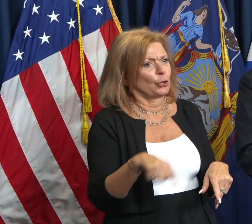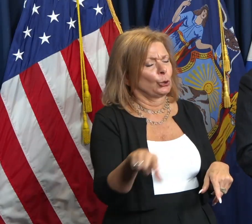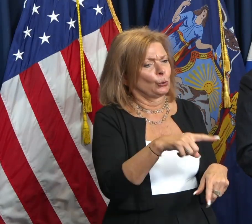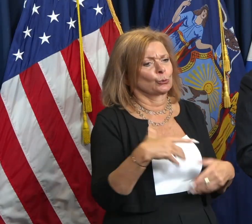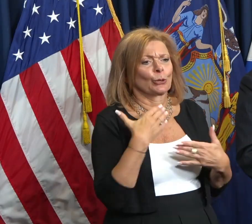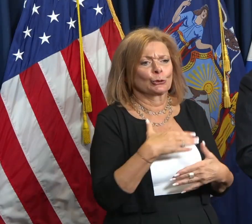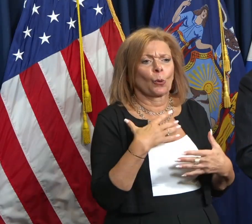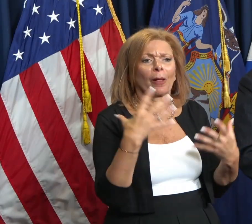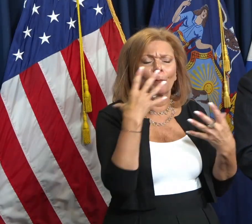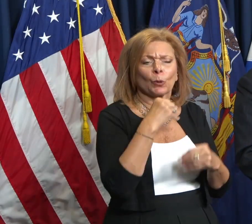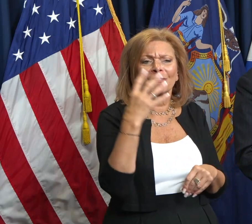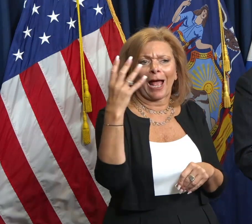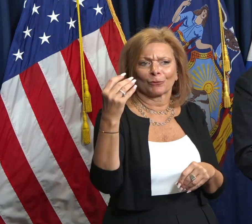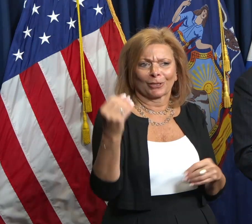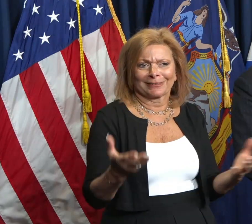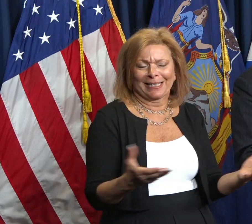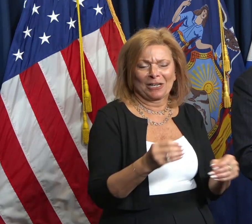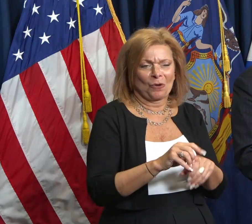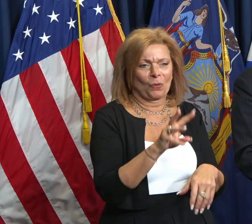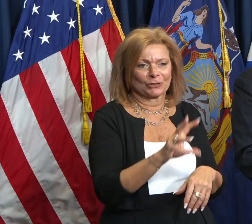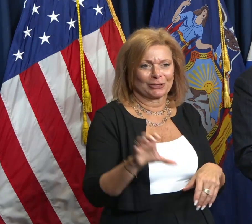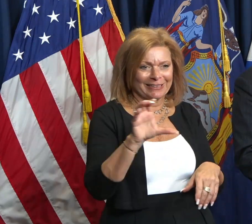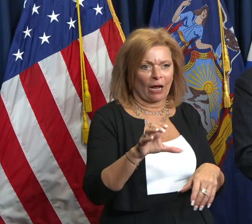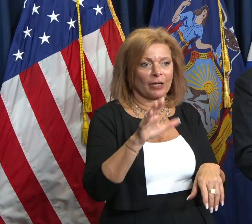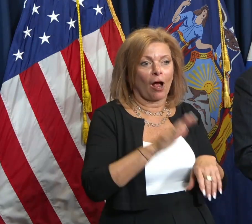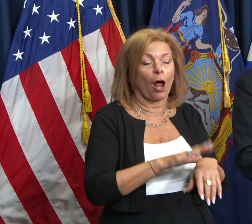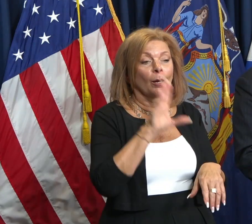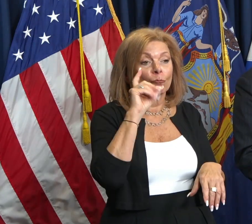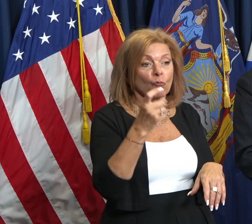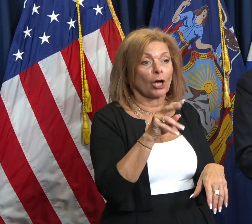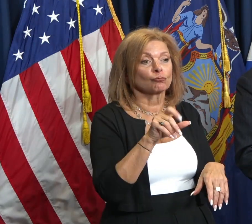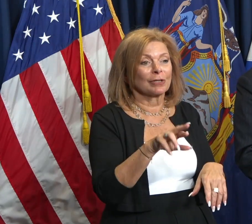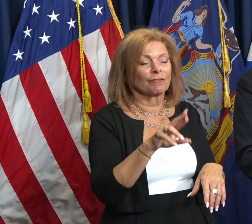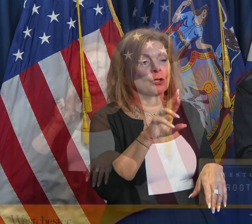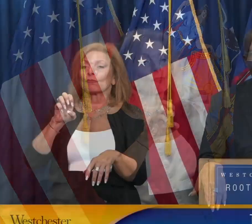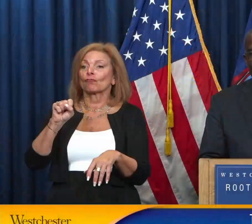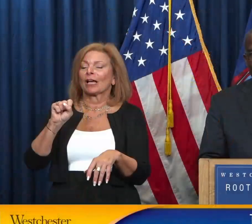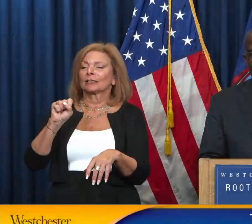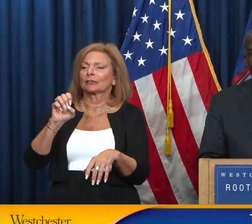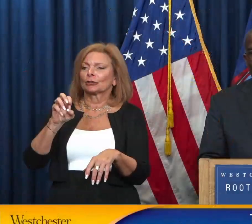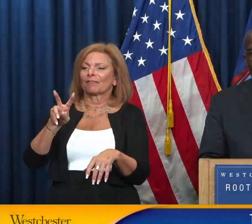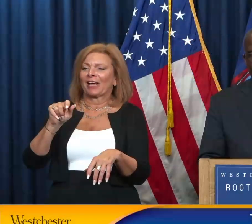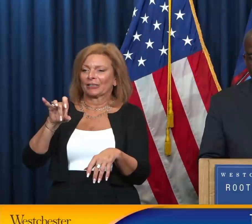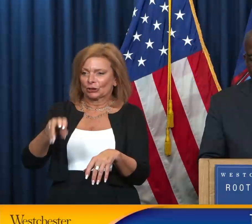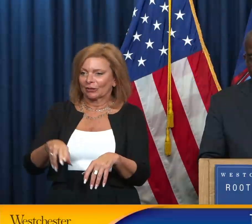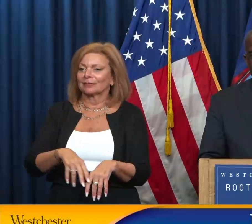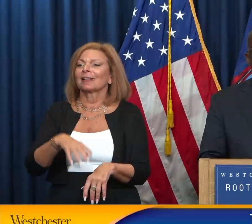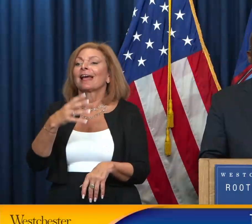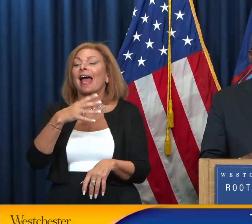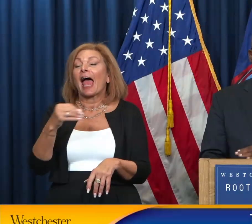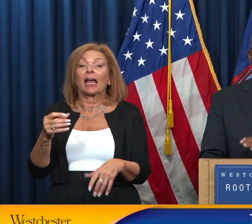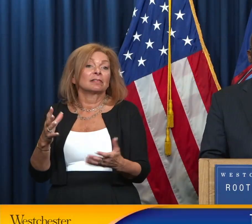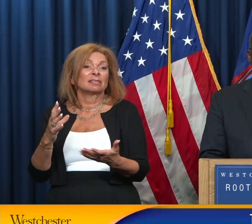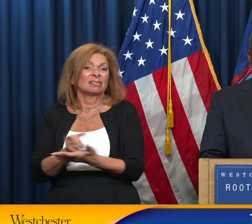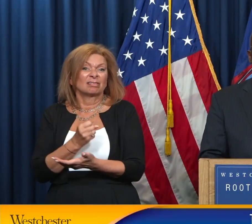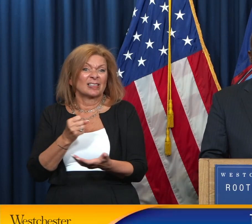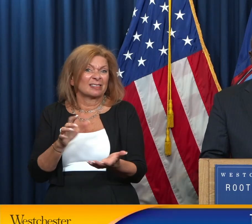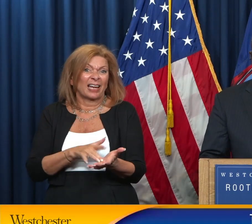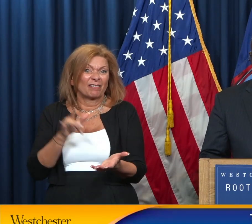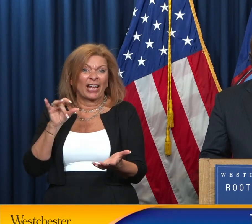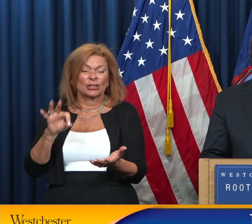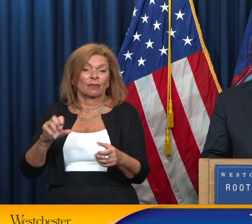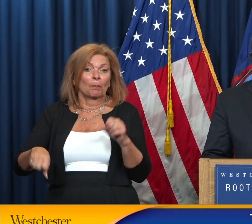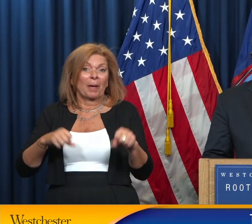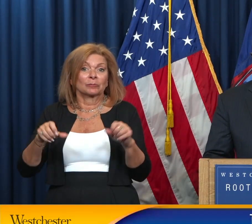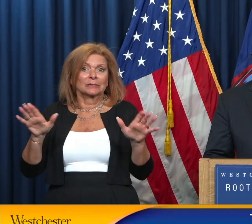the beautiful outdoors here in Westchester County on the Bronx River Reservation and take advantage of bicycle Sundays, as well as all the other